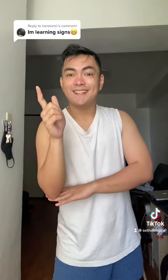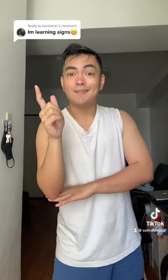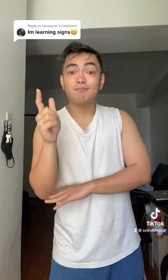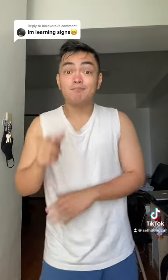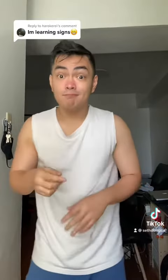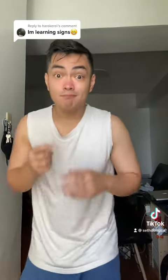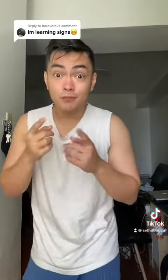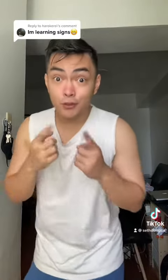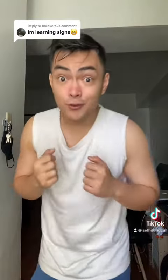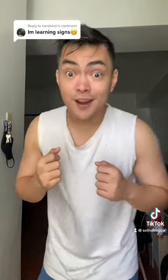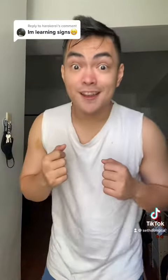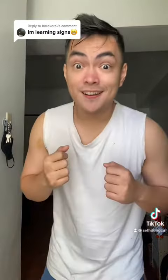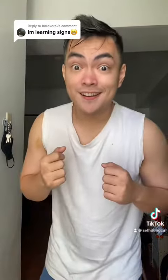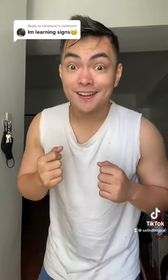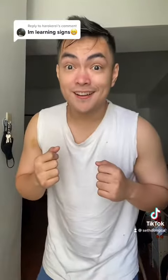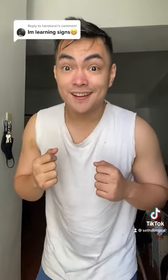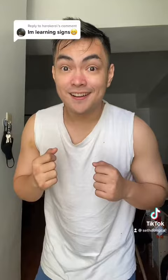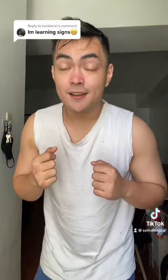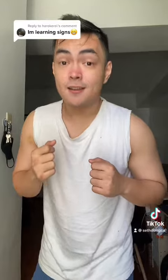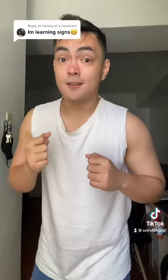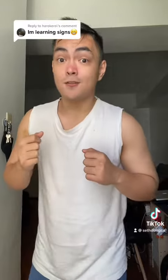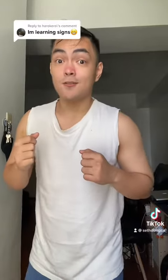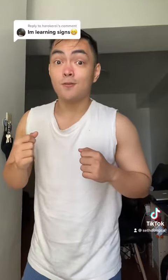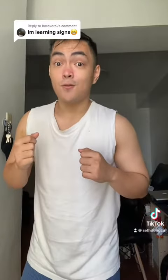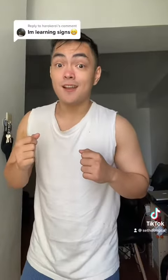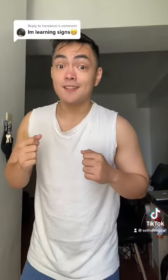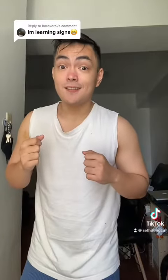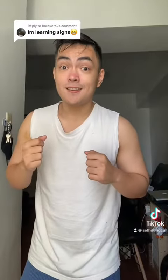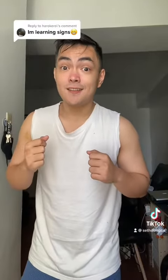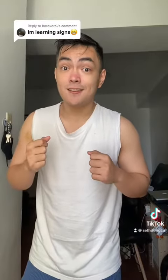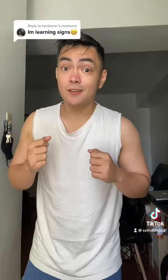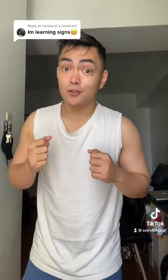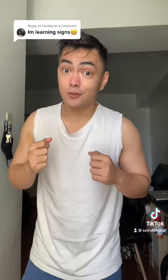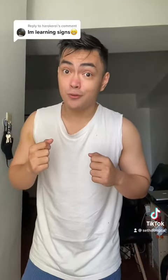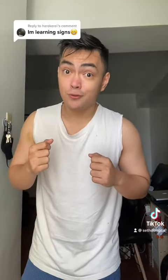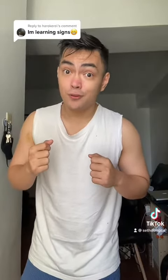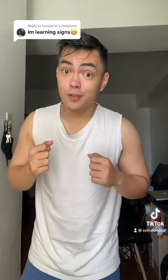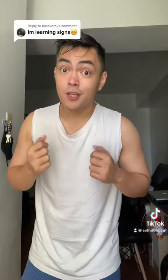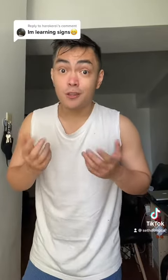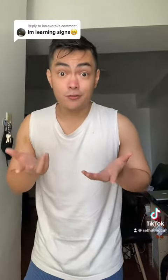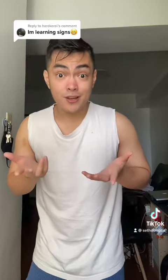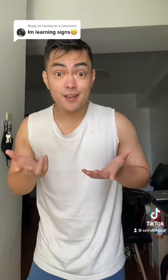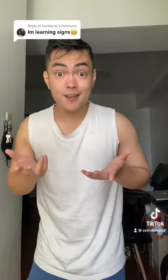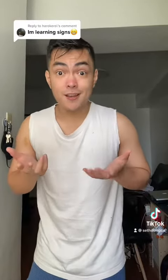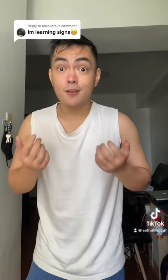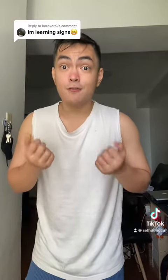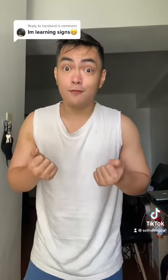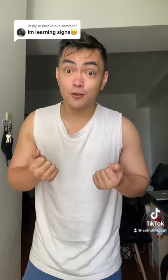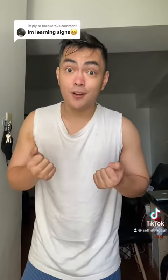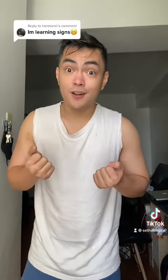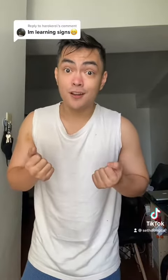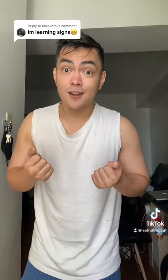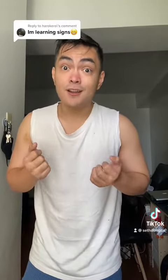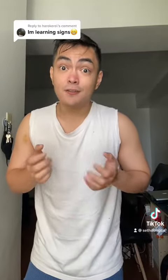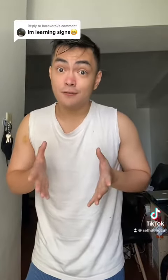You try. 1, 2, 3, 4, 5,